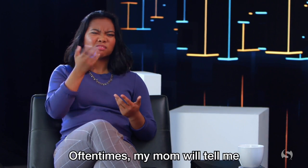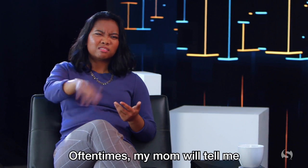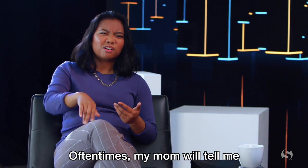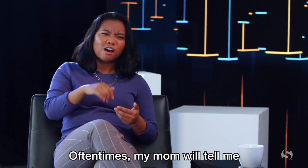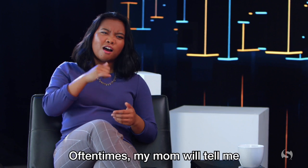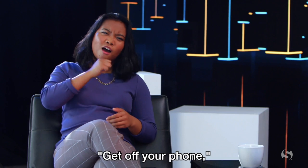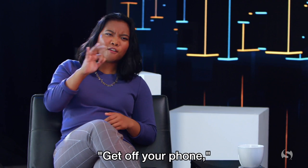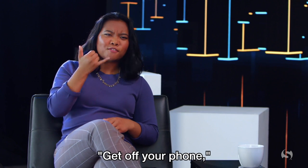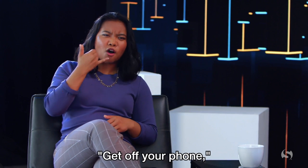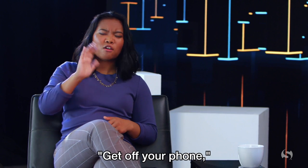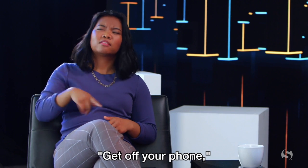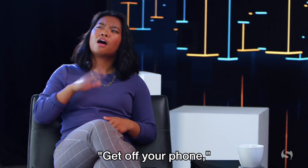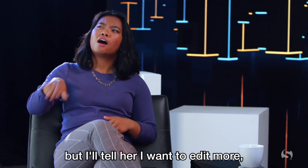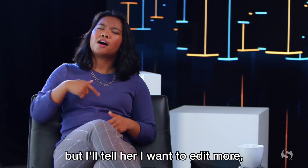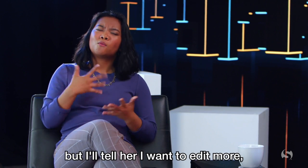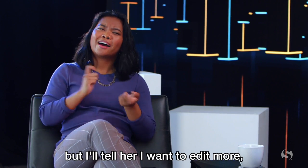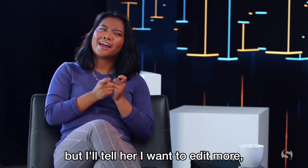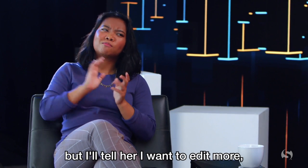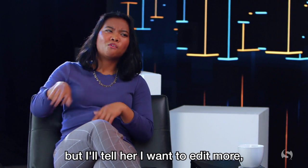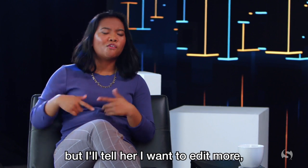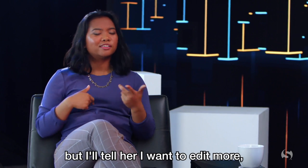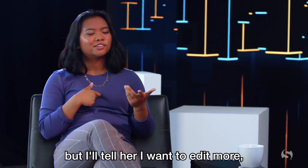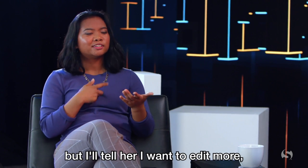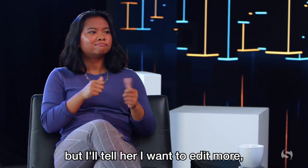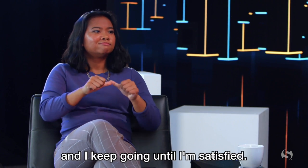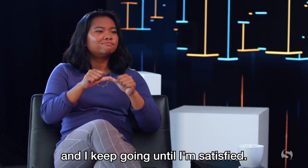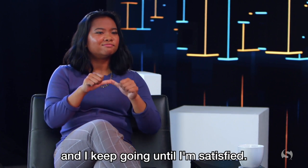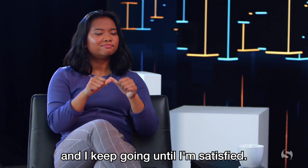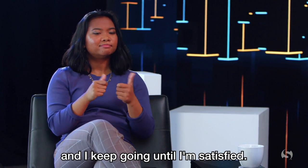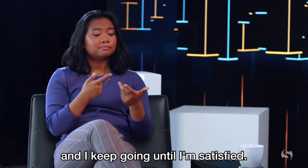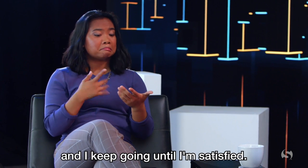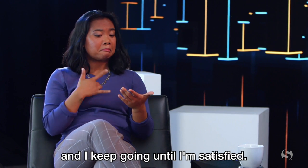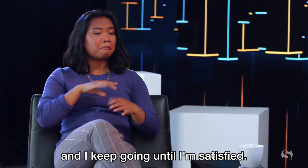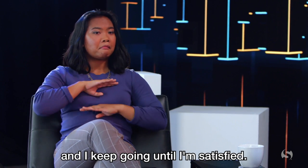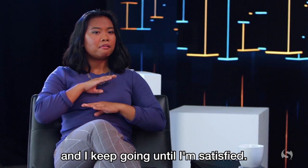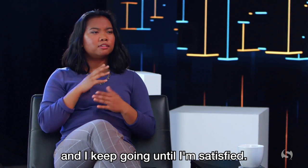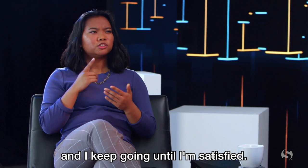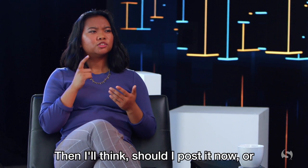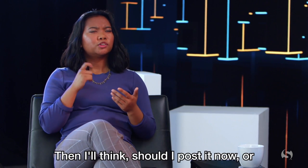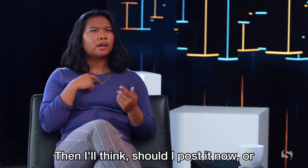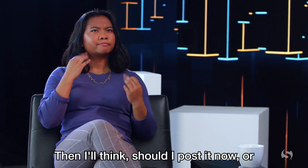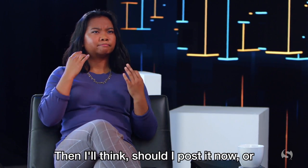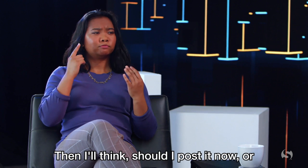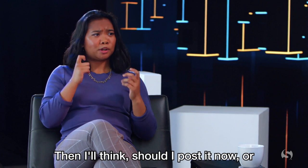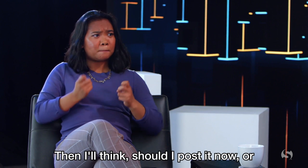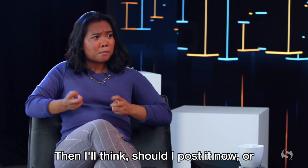Oftentimes, my mom will tell me, get off your phone! But I'll tell her I want to edit more, and I keep going until I'm satisfied. Then I'll think,